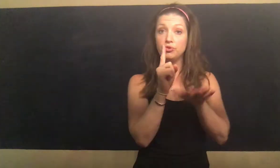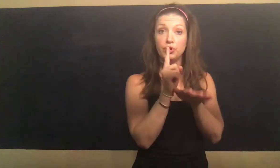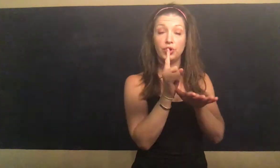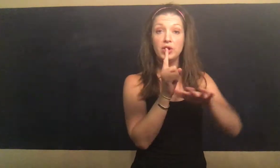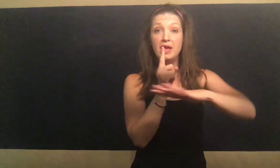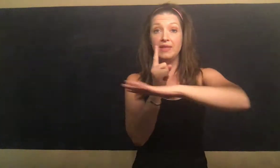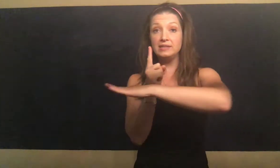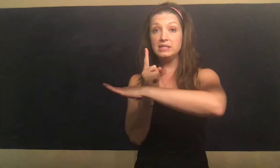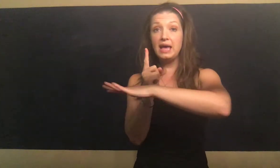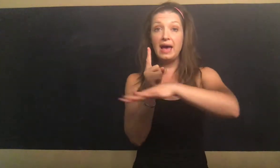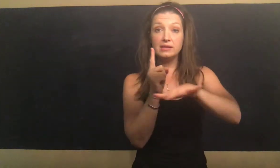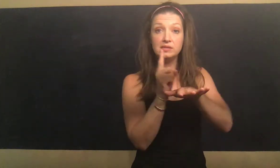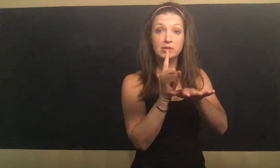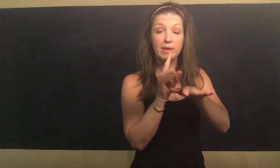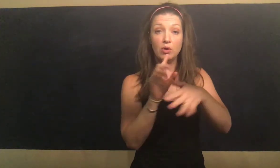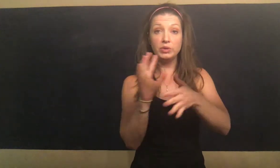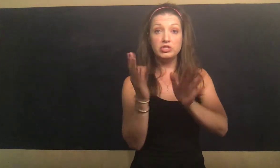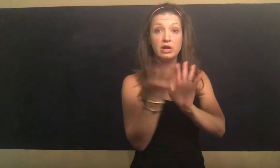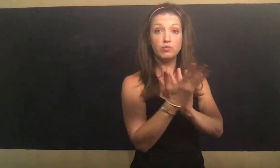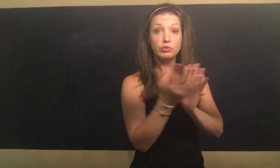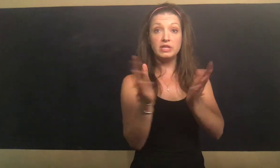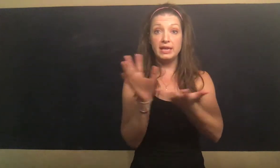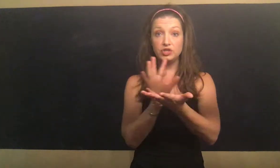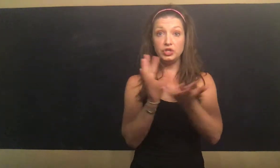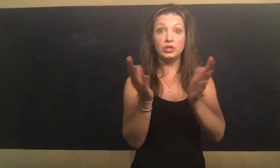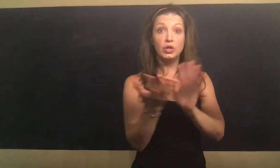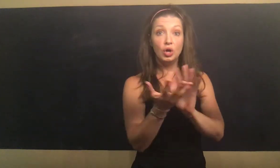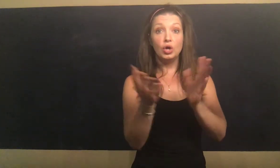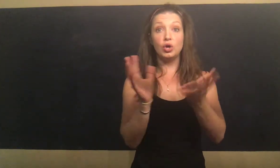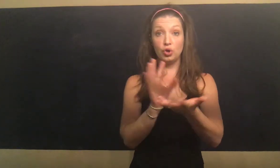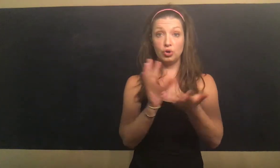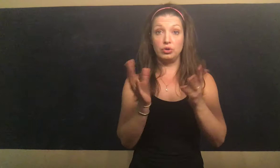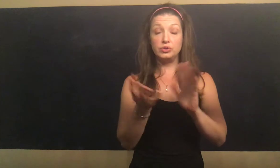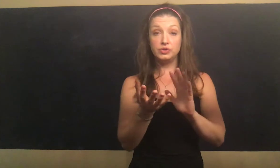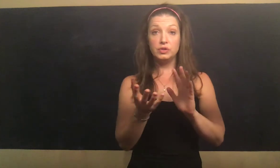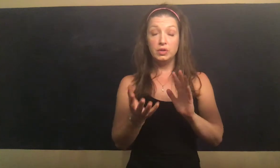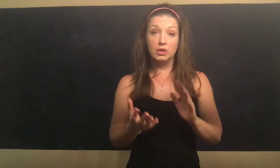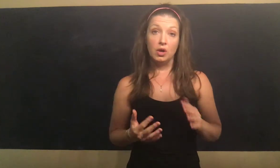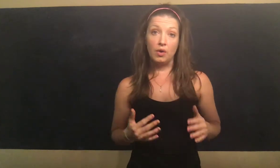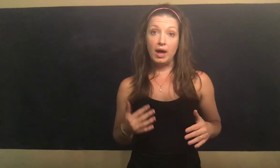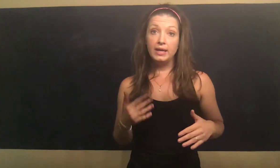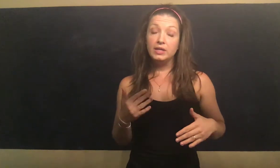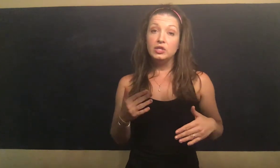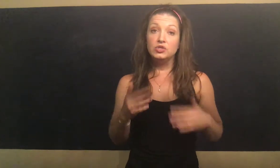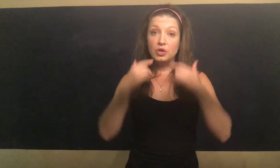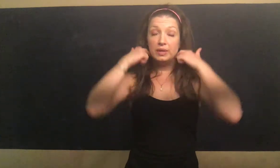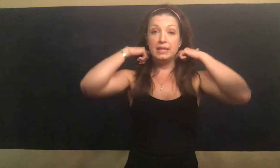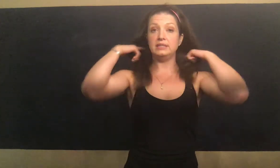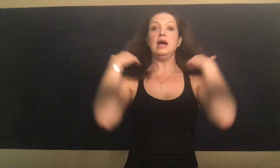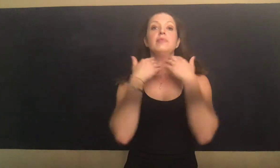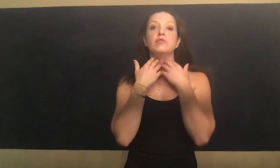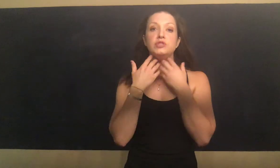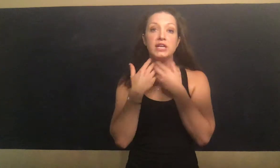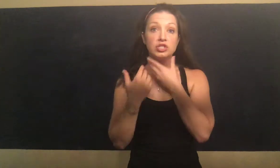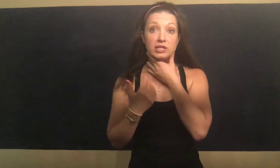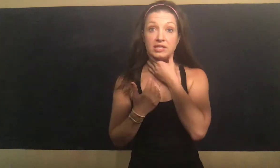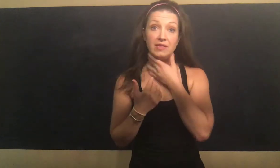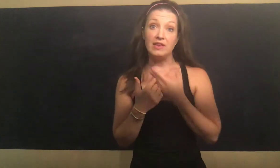her, that's the axis about which that rotation occurs, all right? So, any type of rotation, let's think the